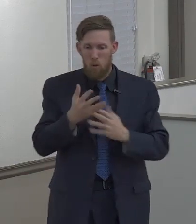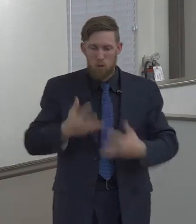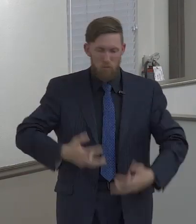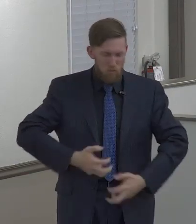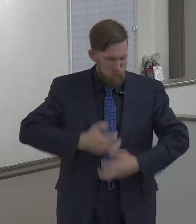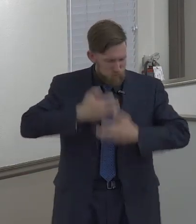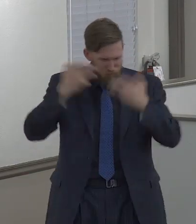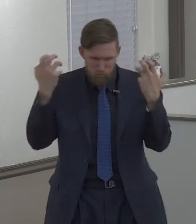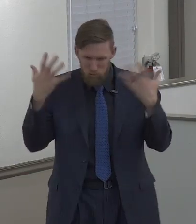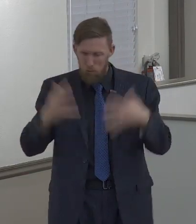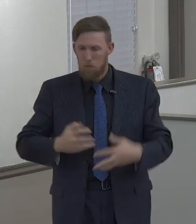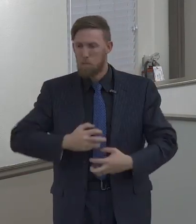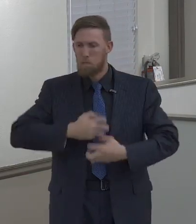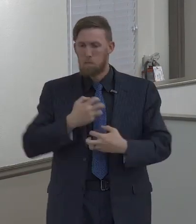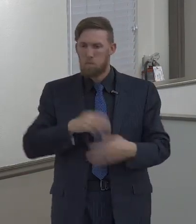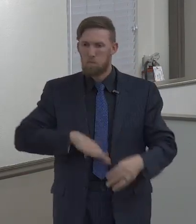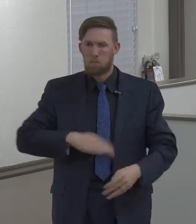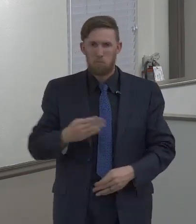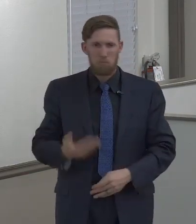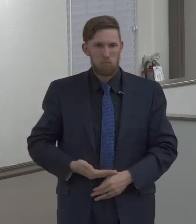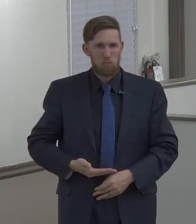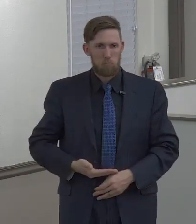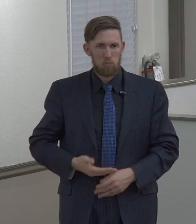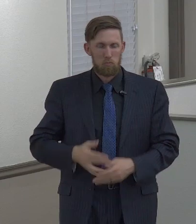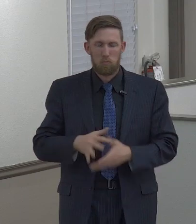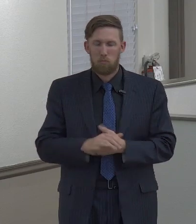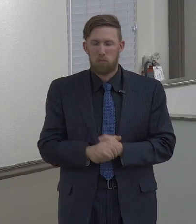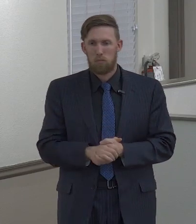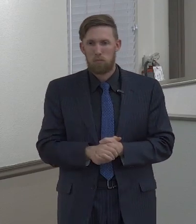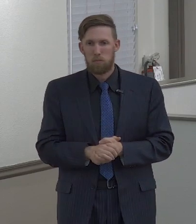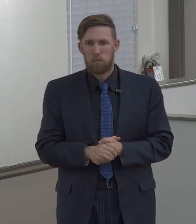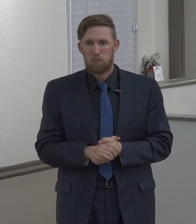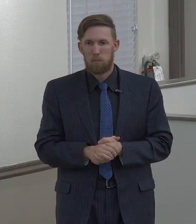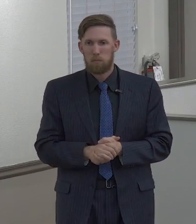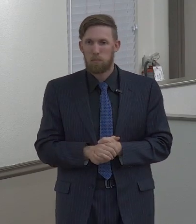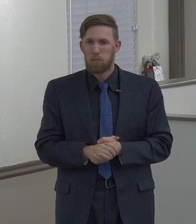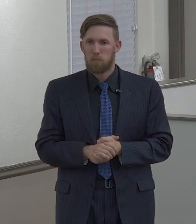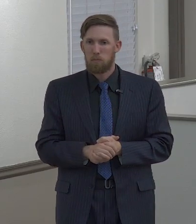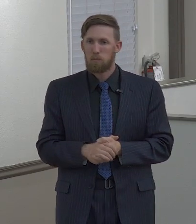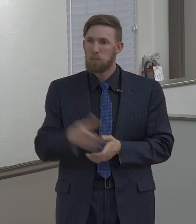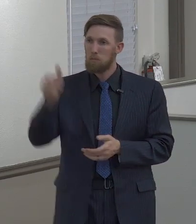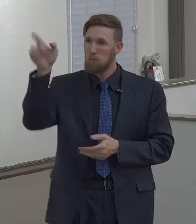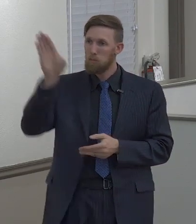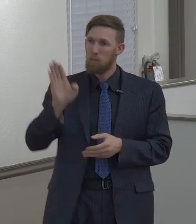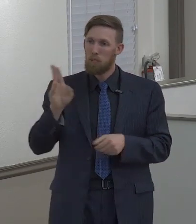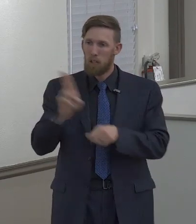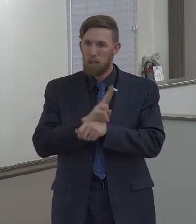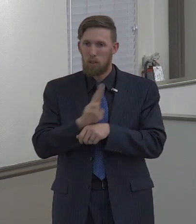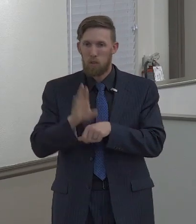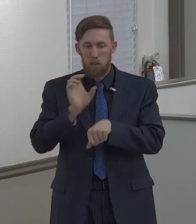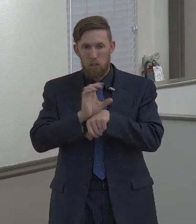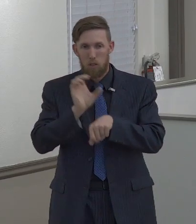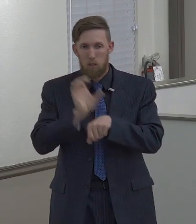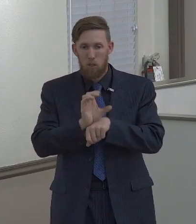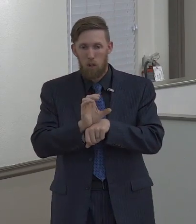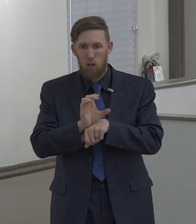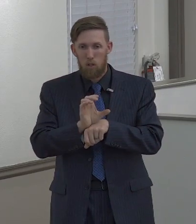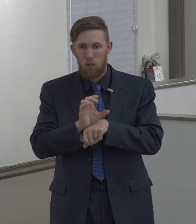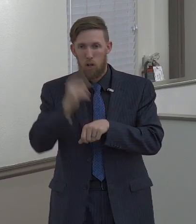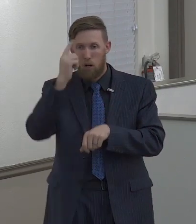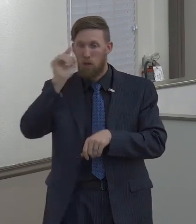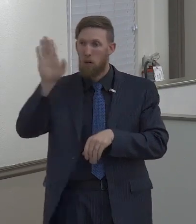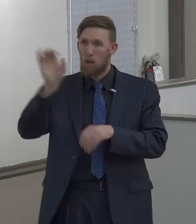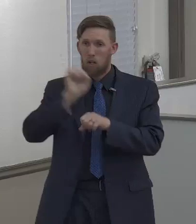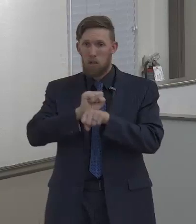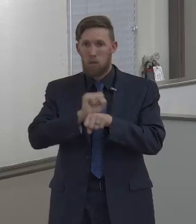malice. I've already mentioned that God is doing all that he is doing through the local New Testament church. And so